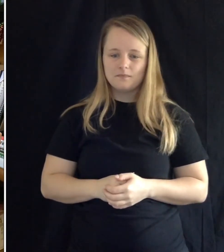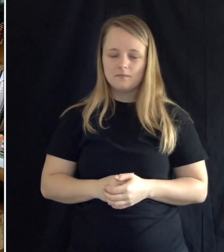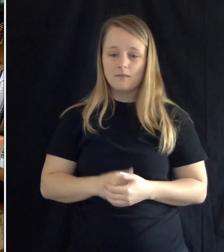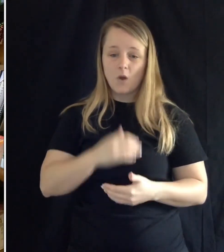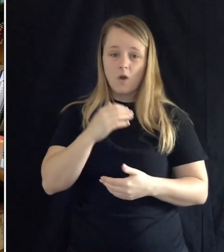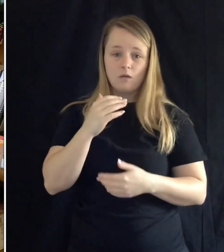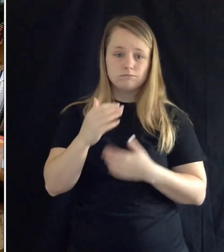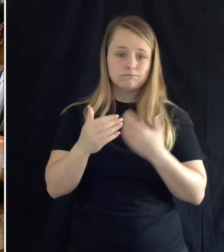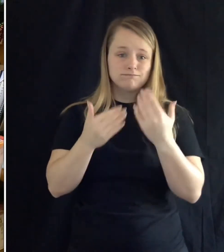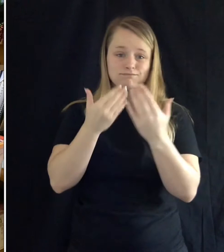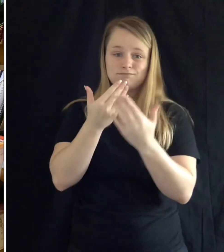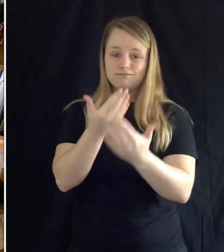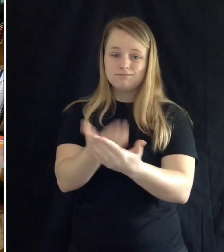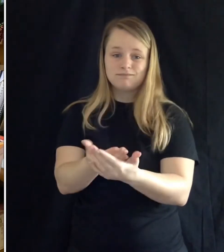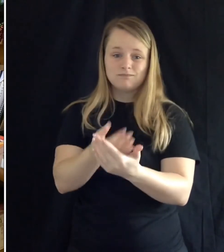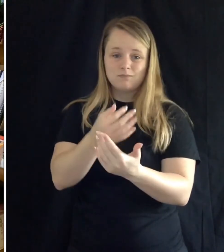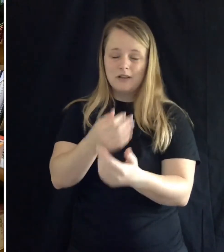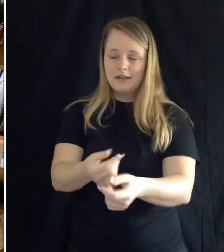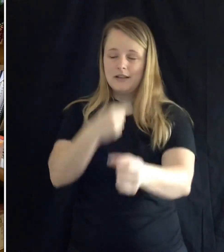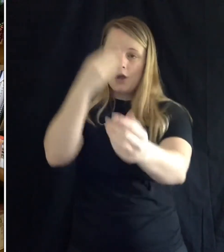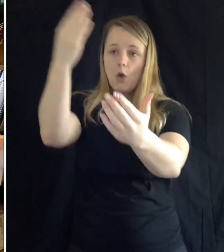All the way home.